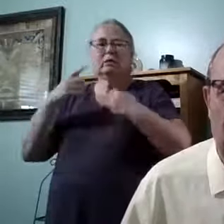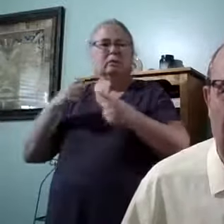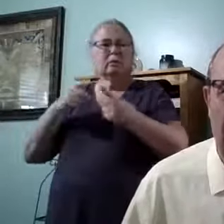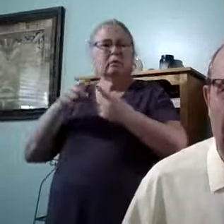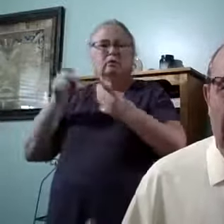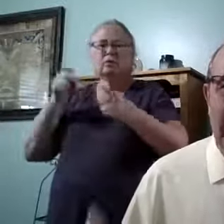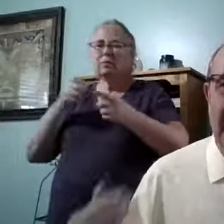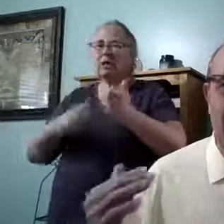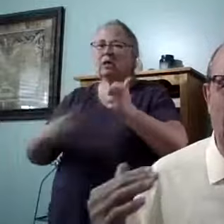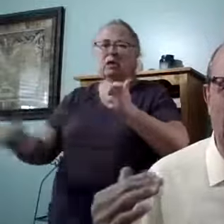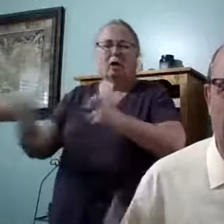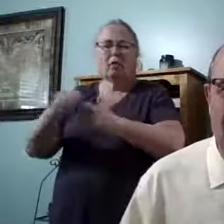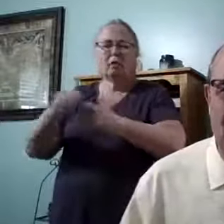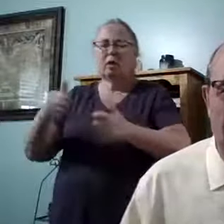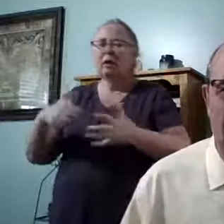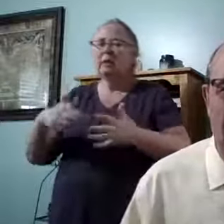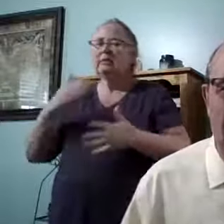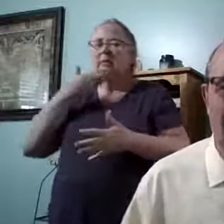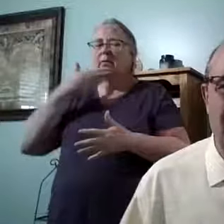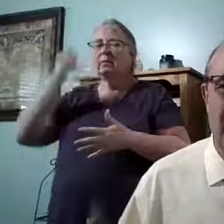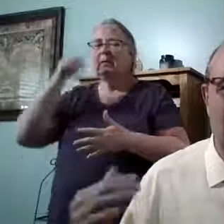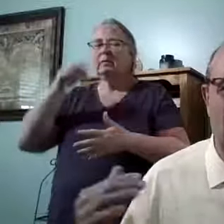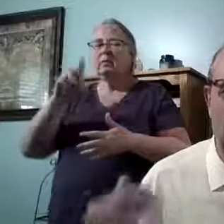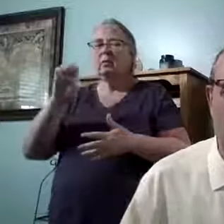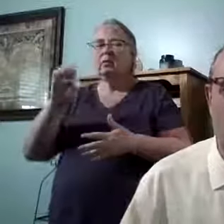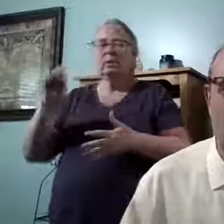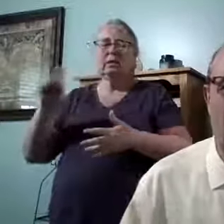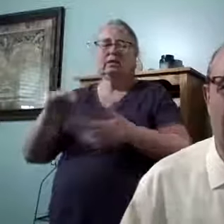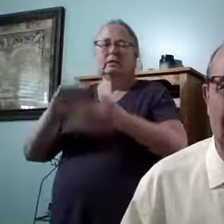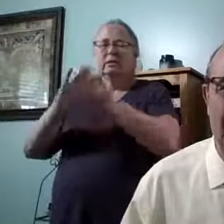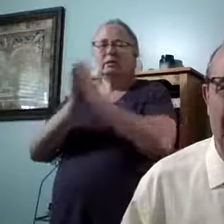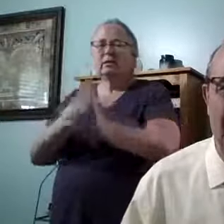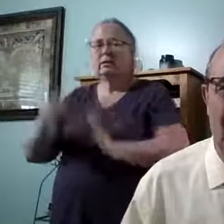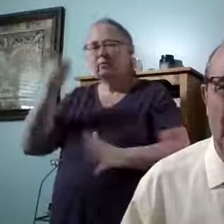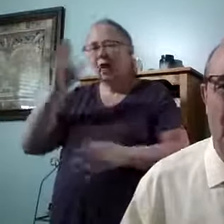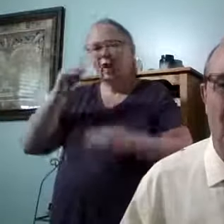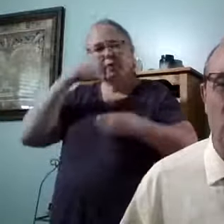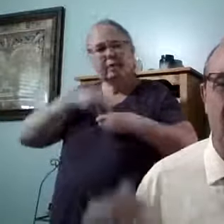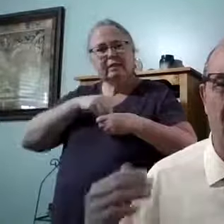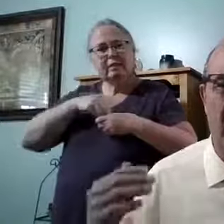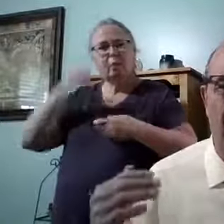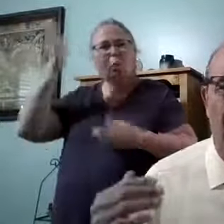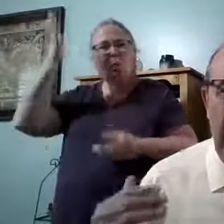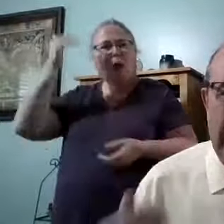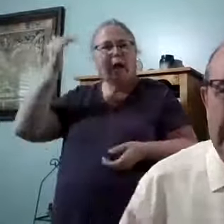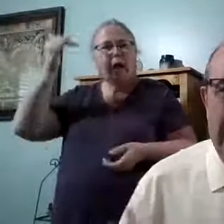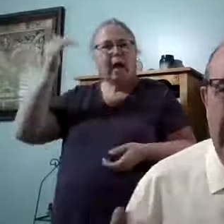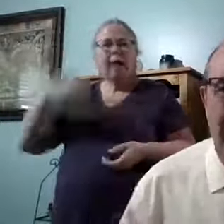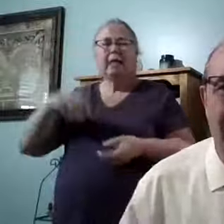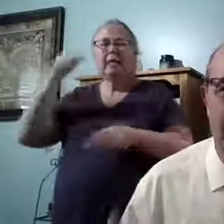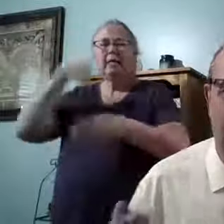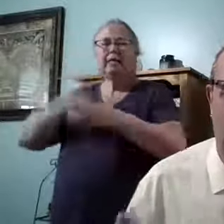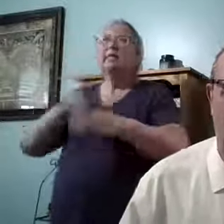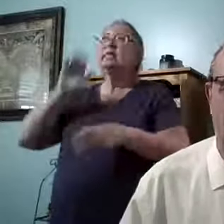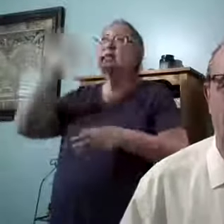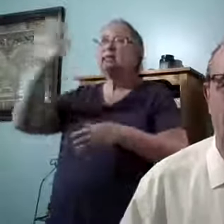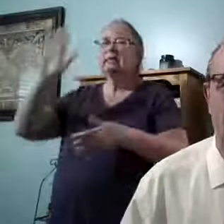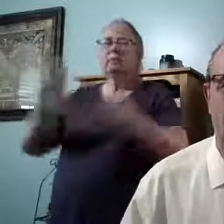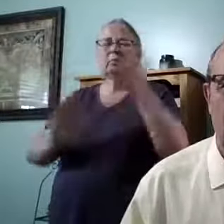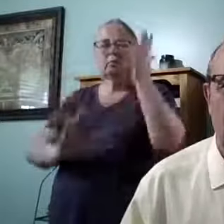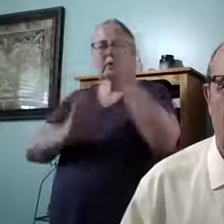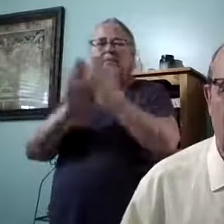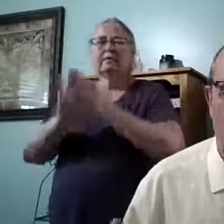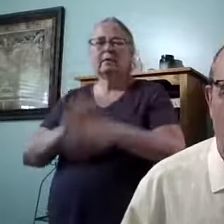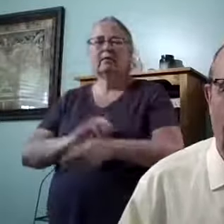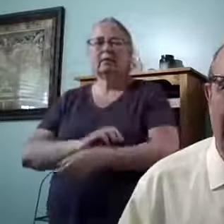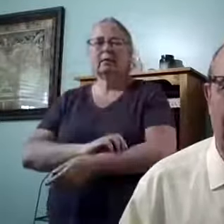description. It's the best rest there is. It's the peace of God that's in there because we are in his presence.